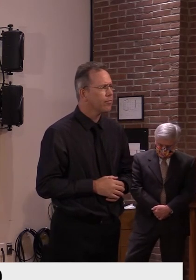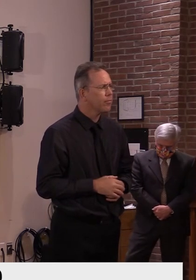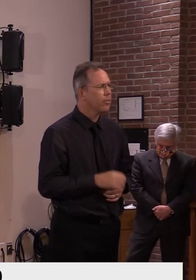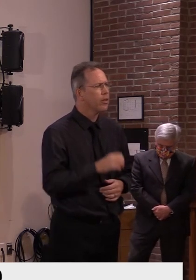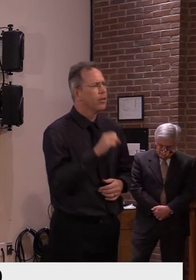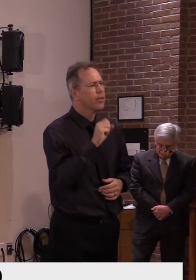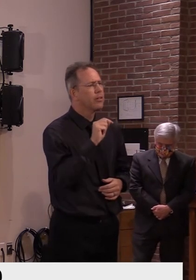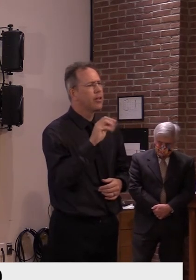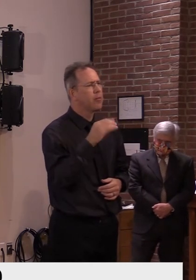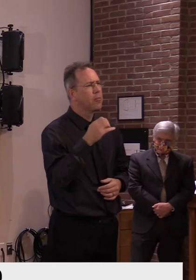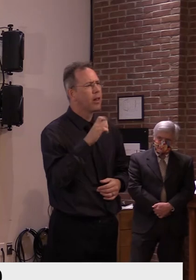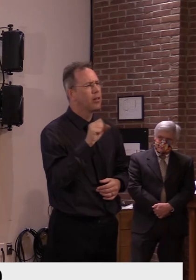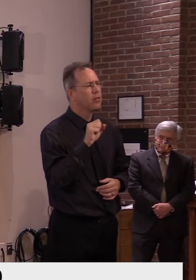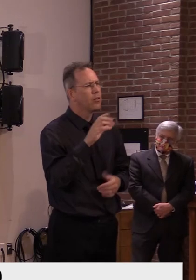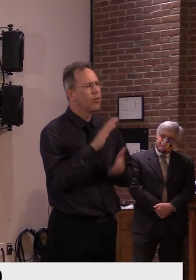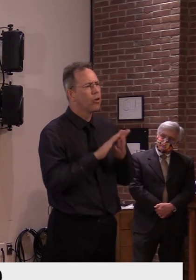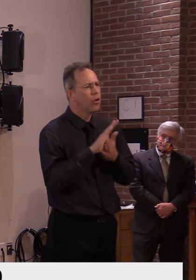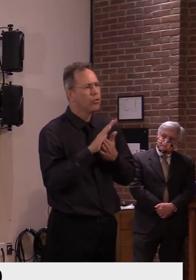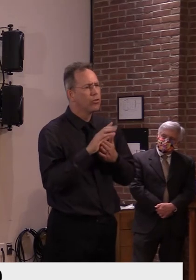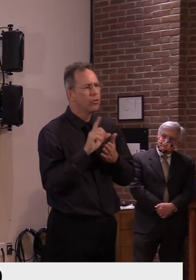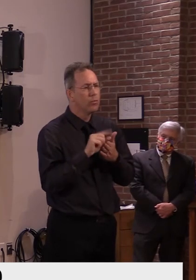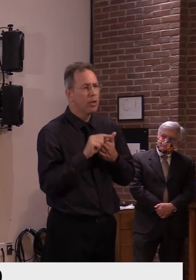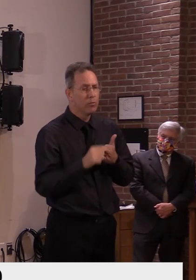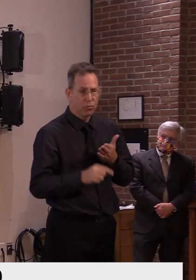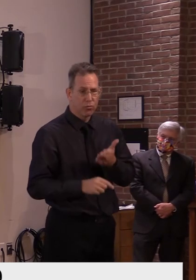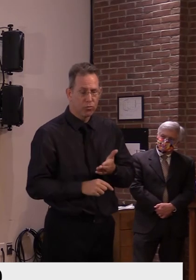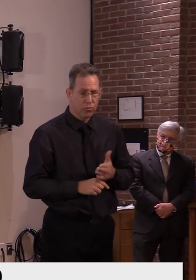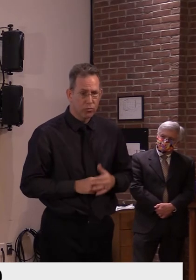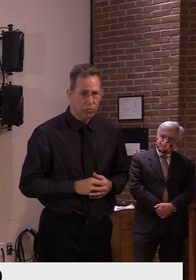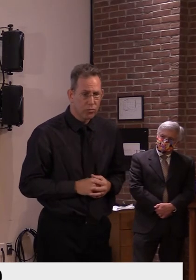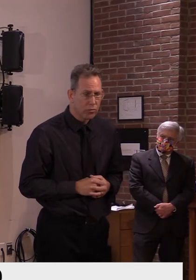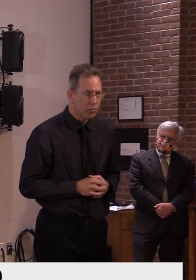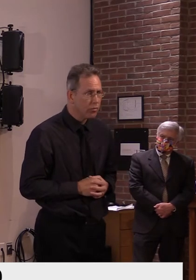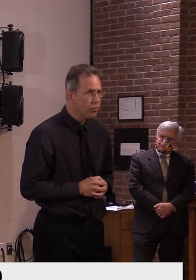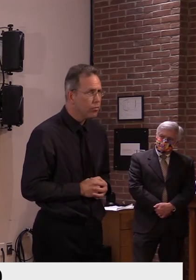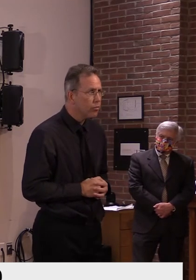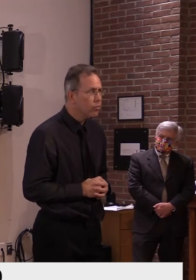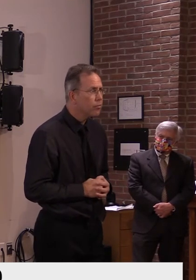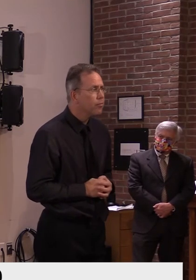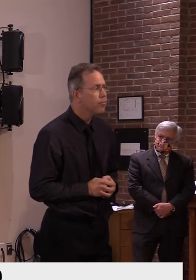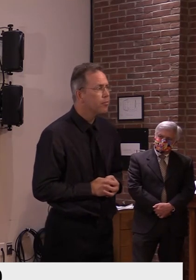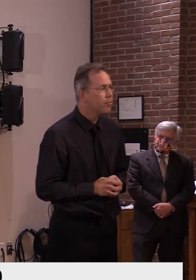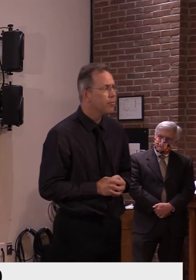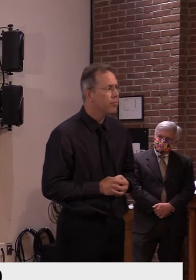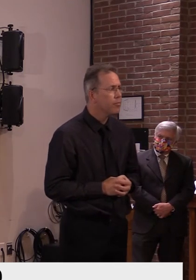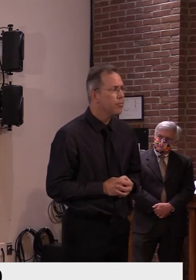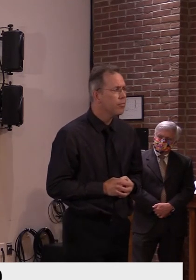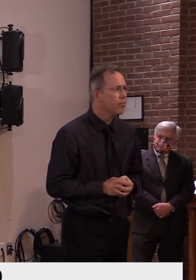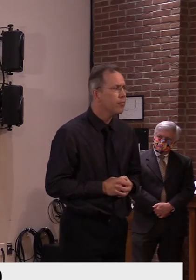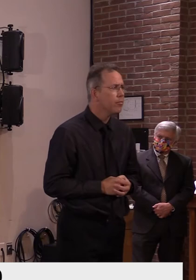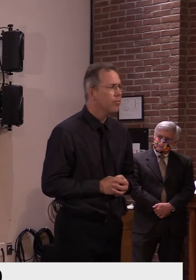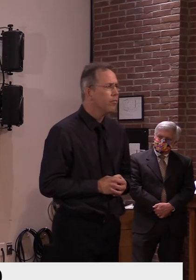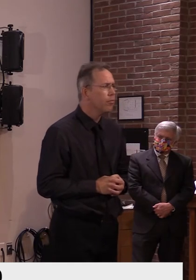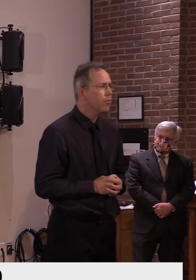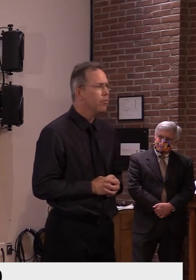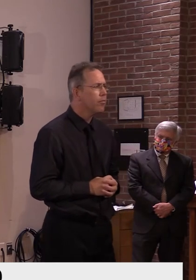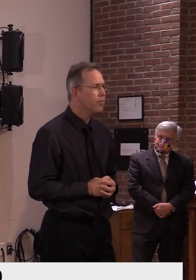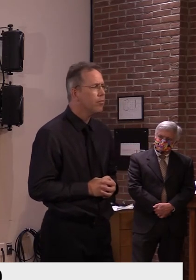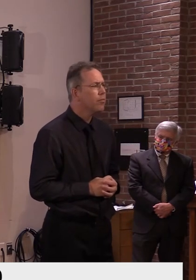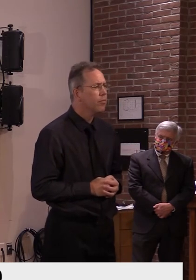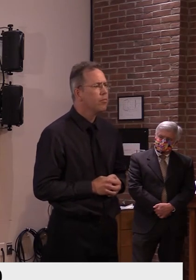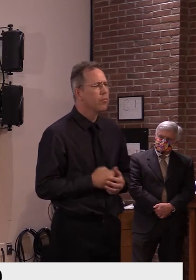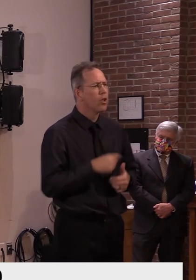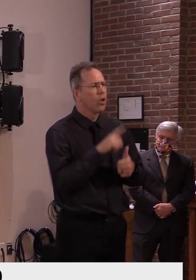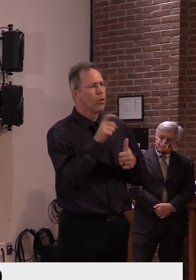Good afternoon, Governor. I have a question for you and two follow-up questions from our committee. With just over 1,400